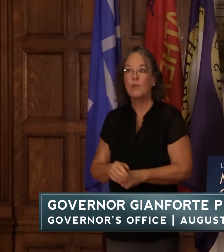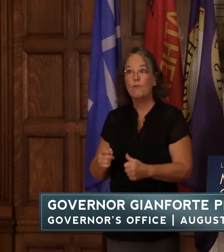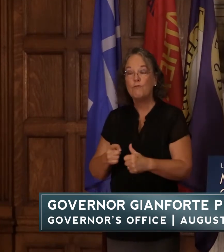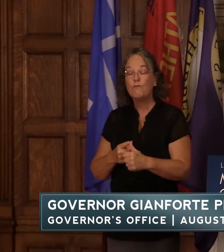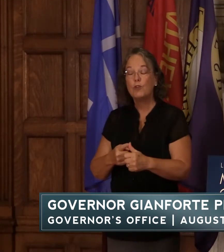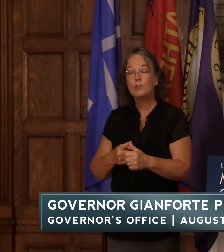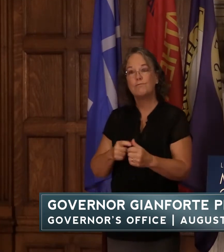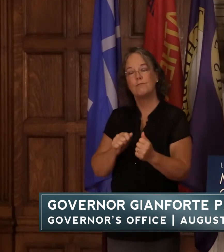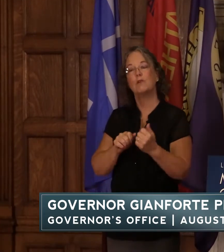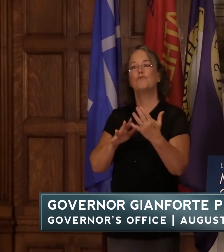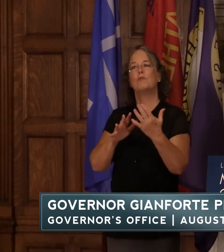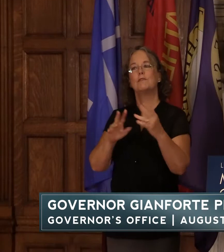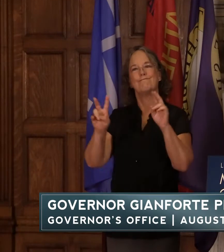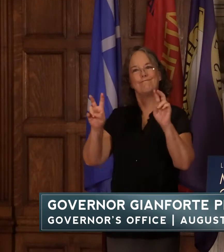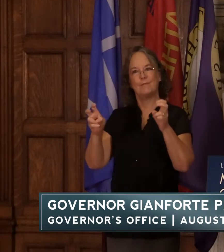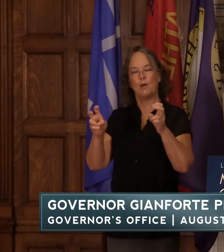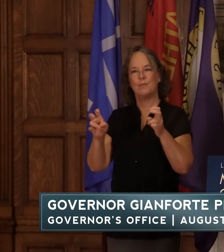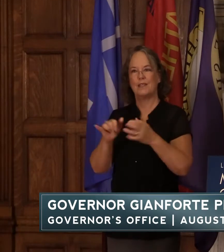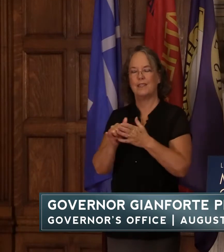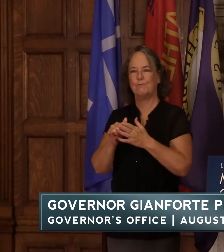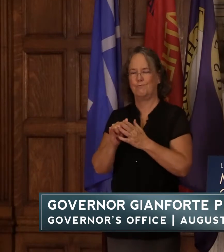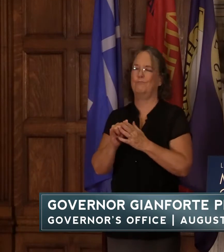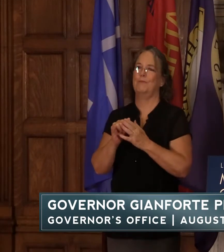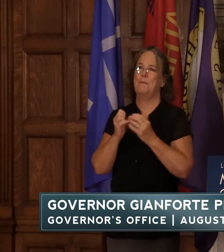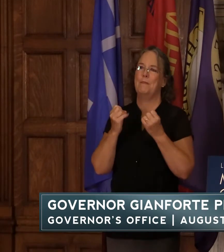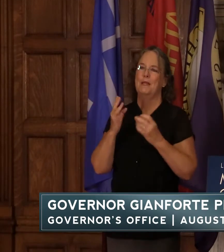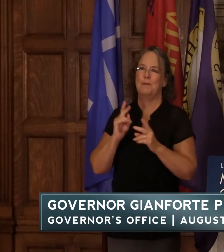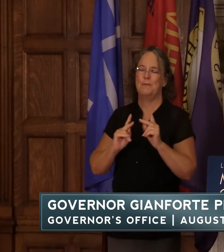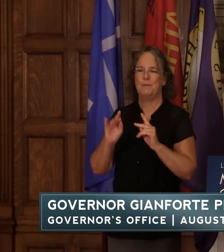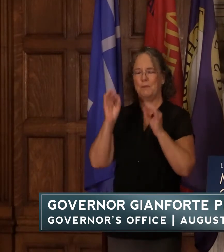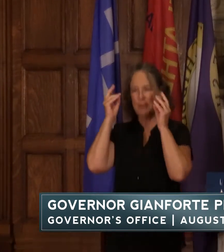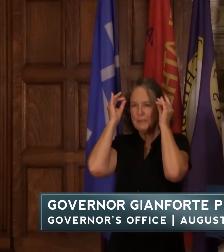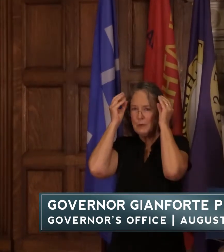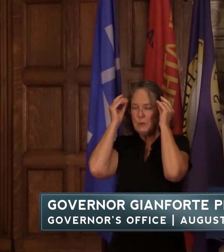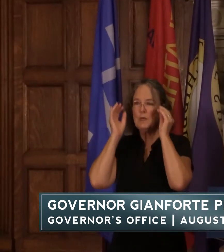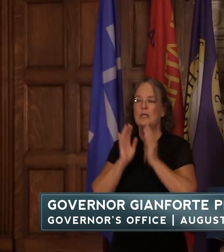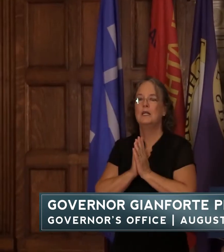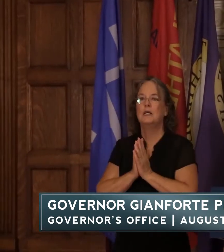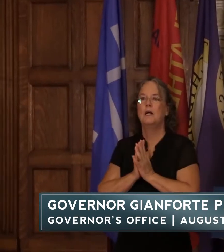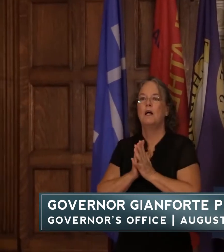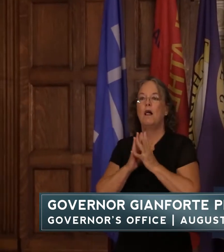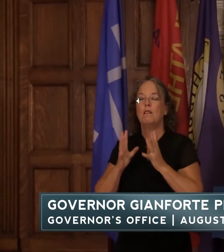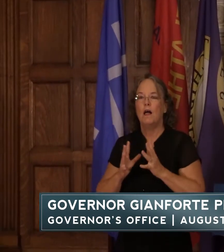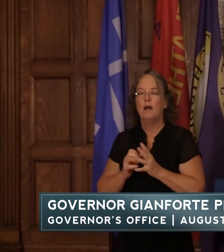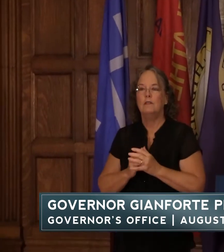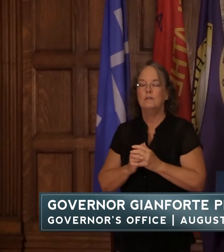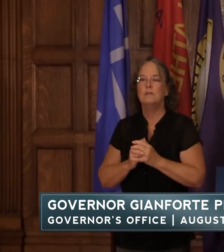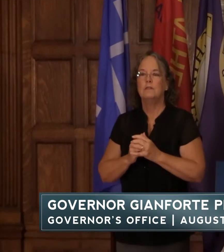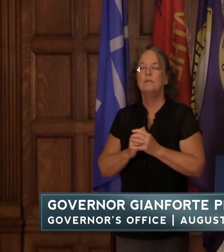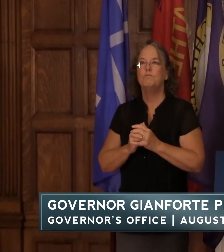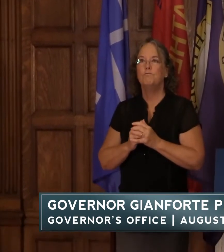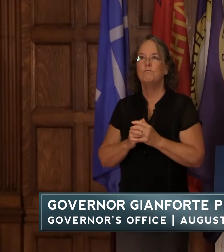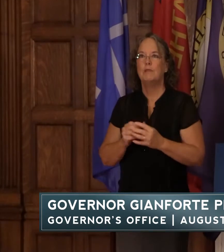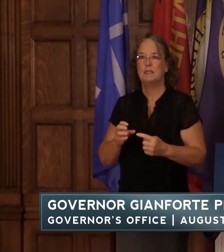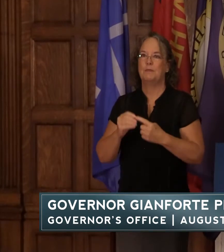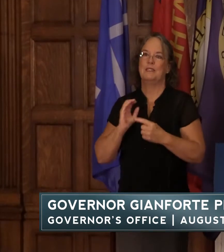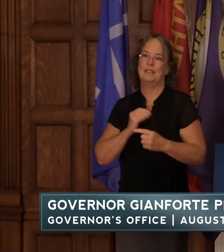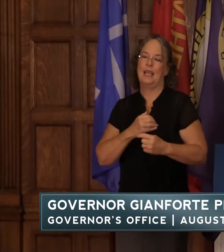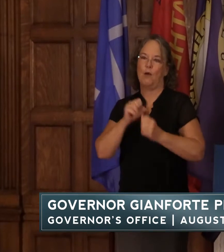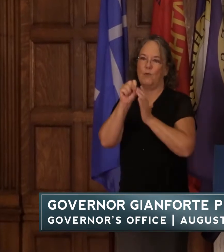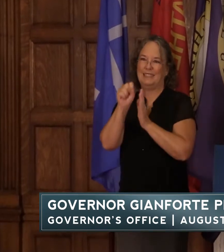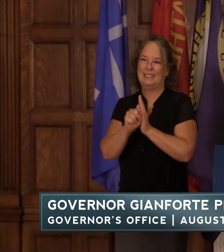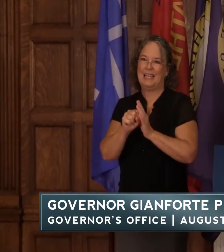address a topic that's been at the forefront for many montanans particularly for our state's veterans